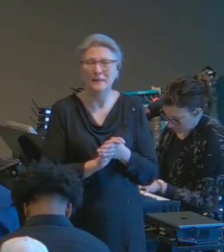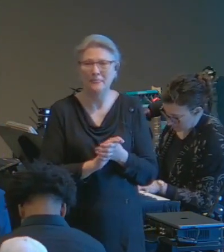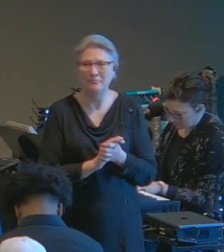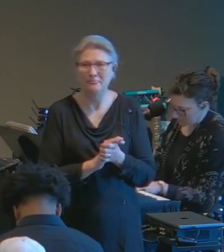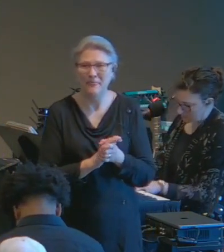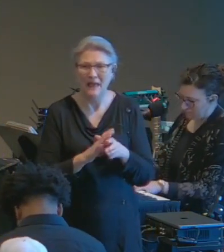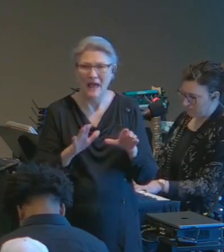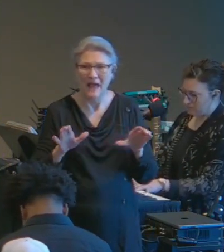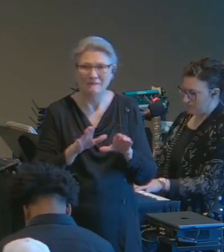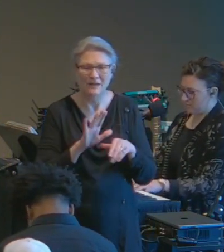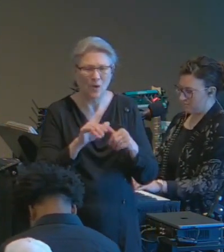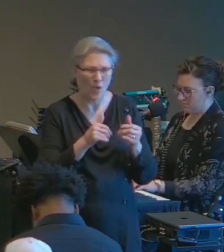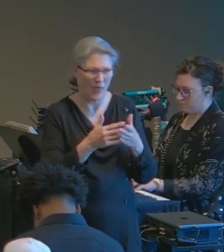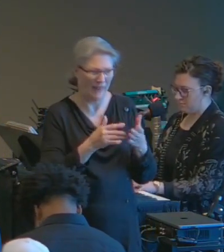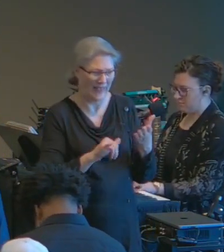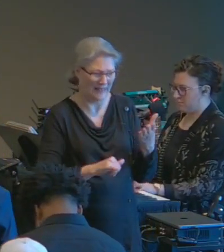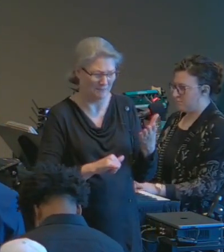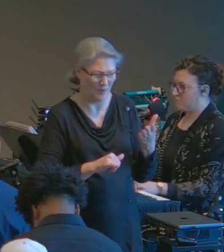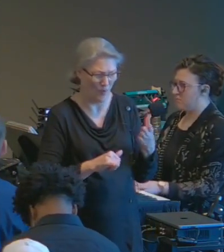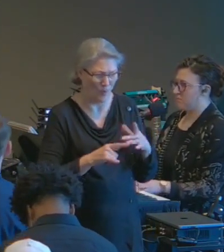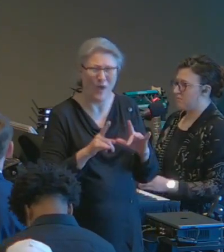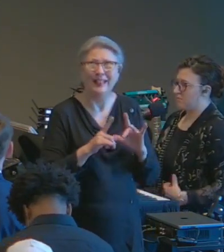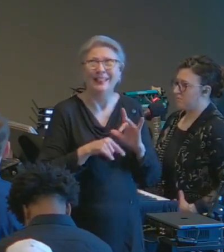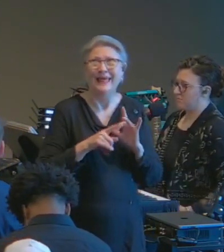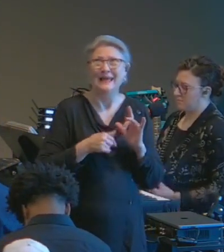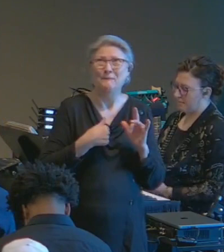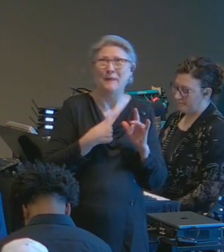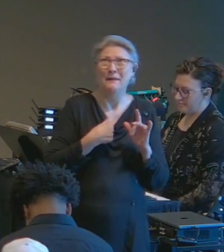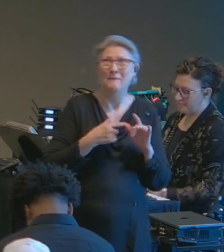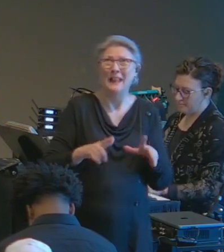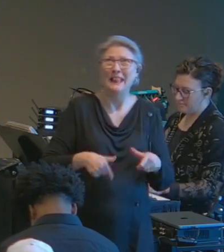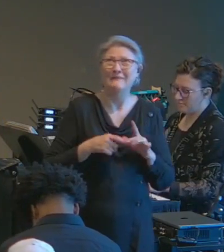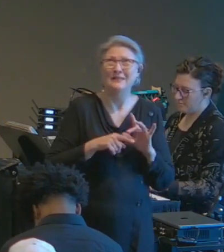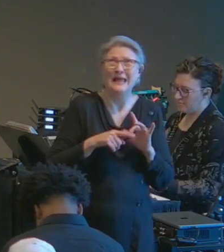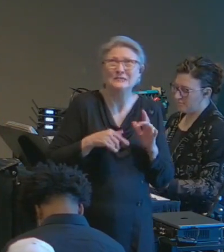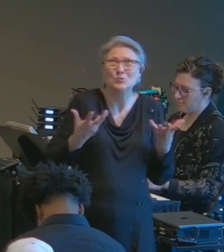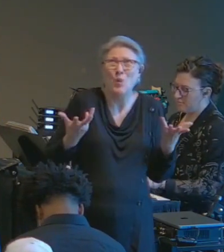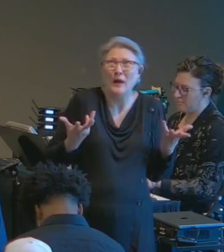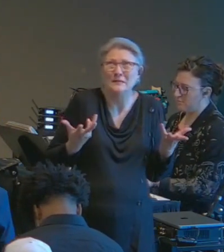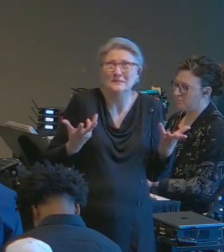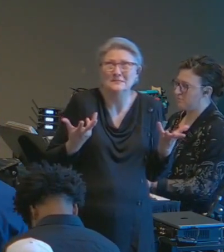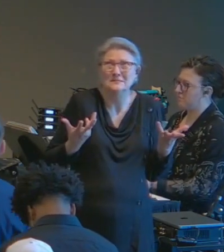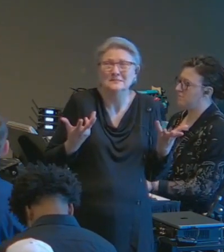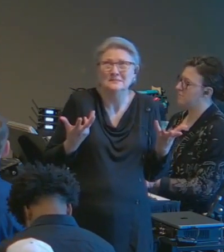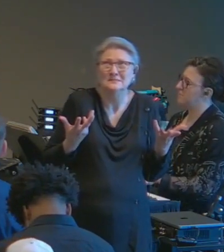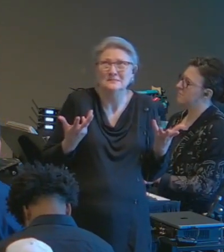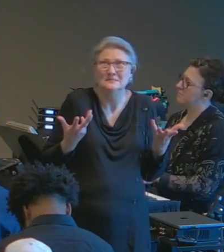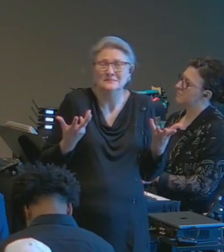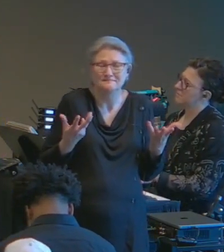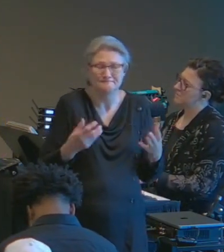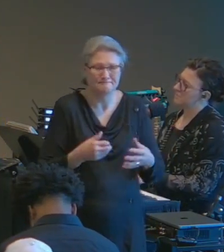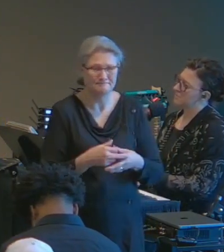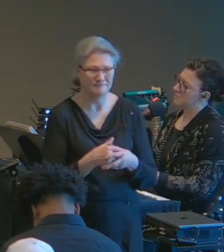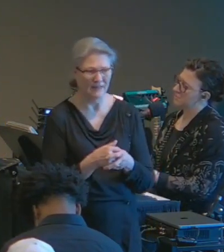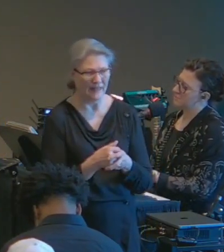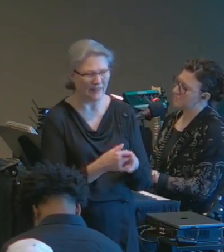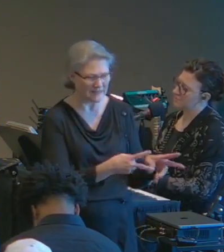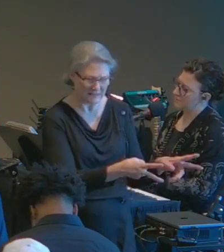I've done all of that stuff but what lack I yet came the words from the scripture